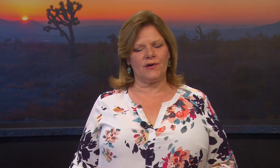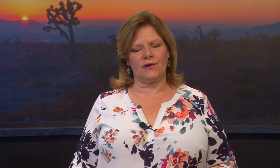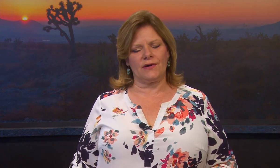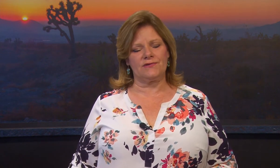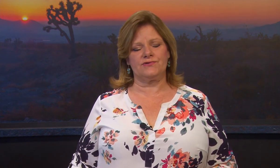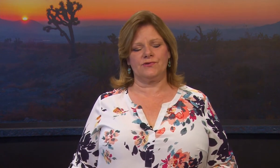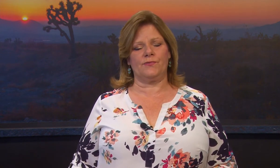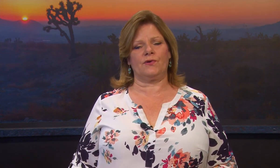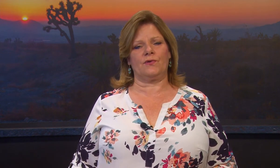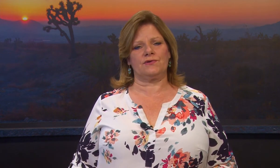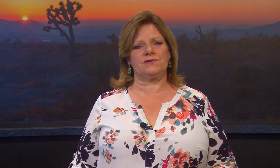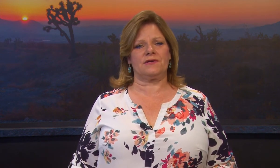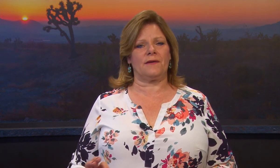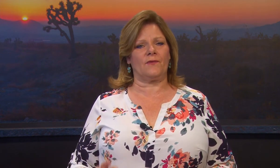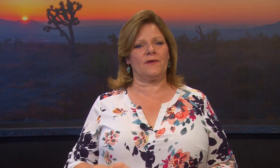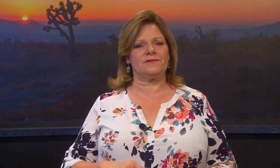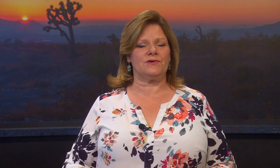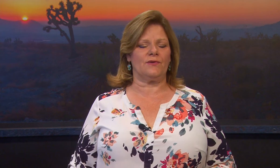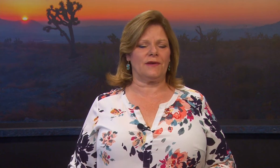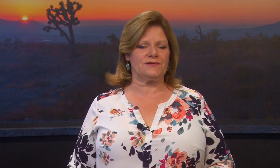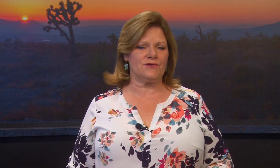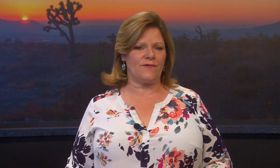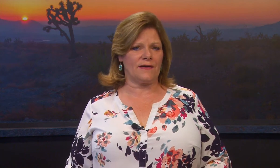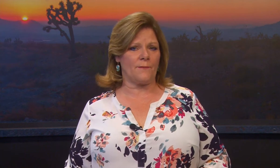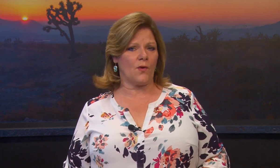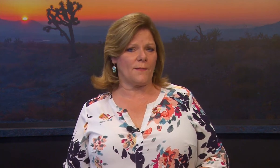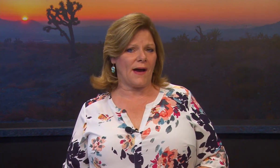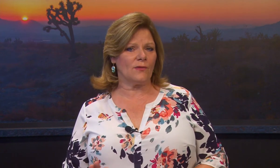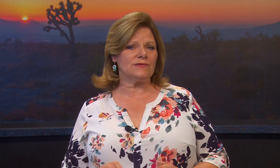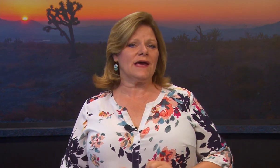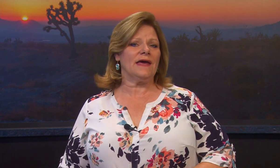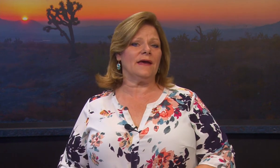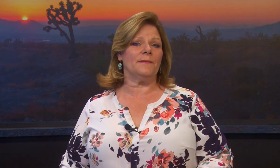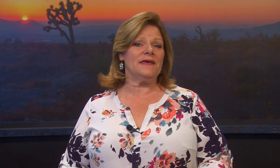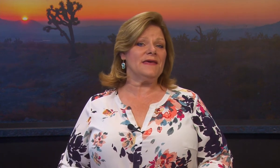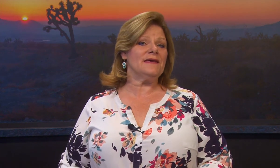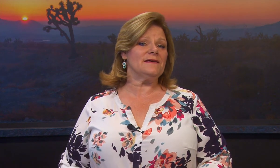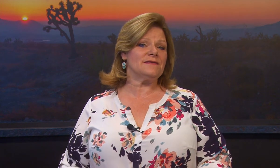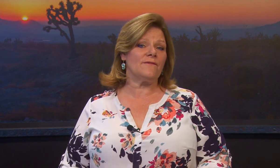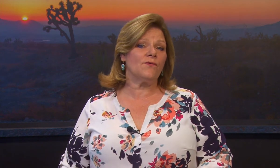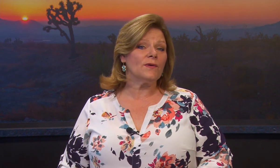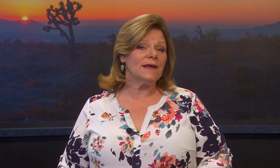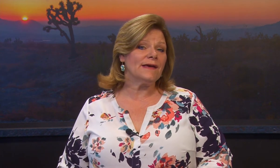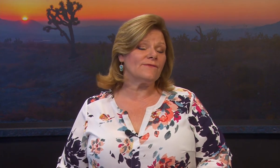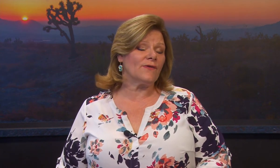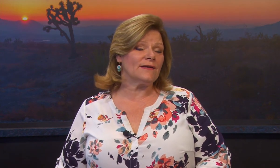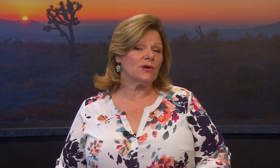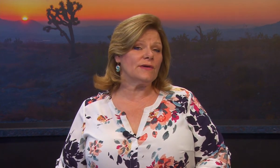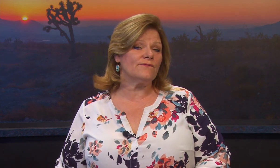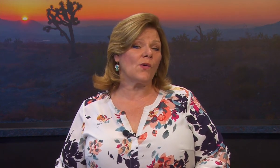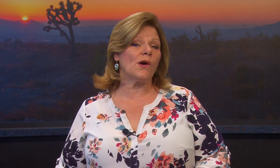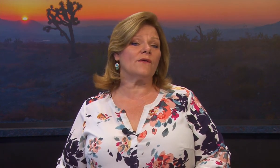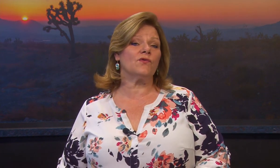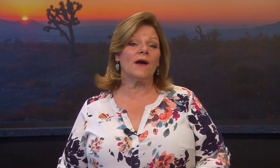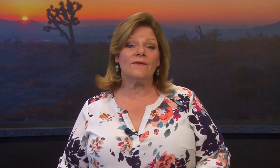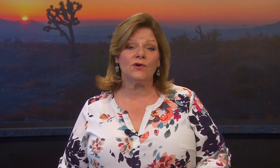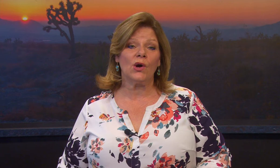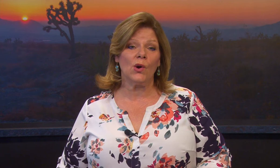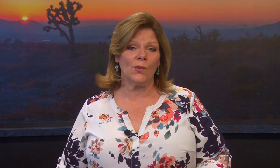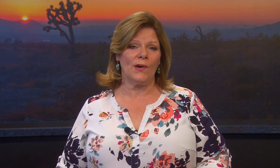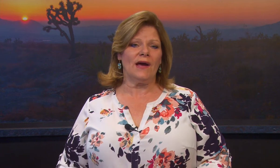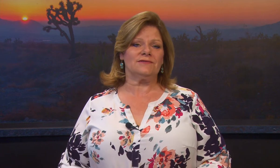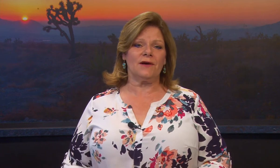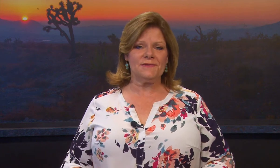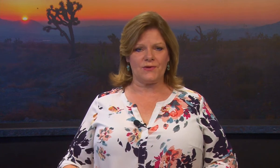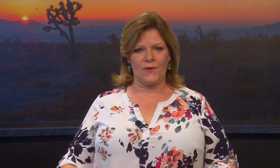this dog is super gorgeous and I'm going to let you find out more about him. He is a four-legged friend looking for a forever